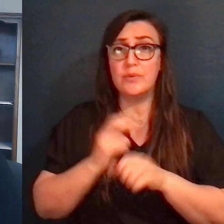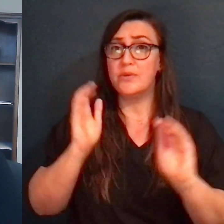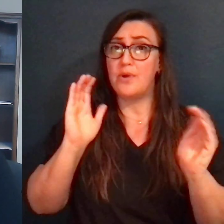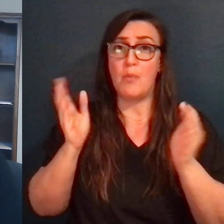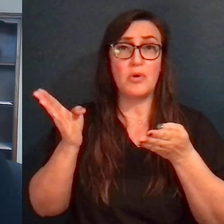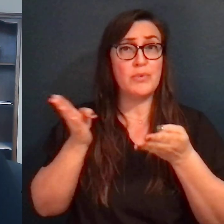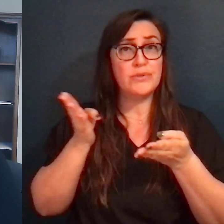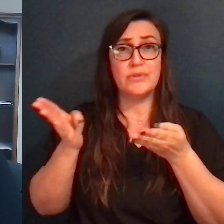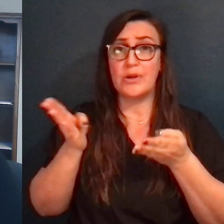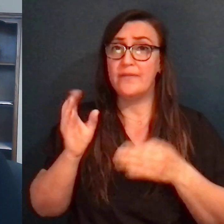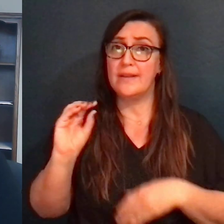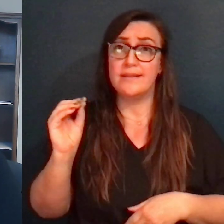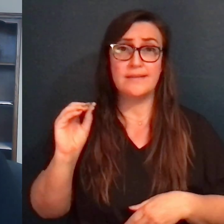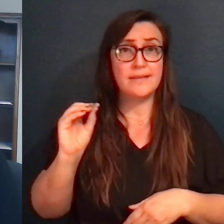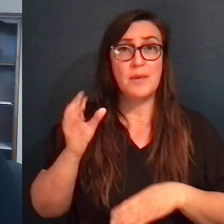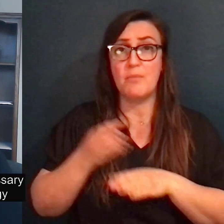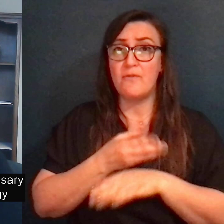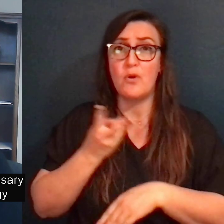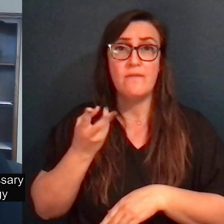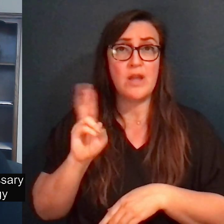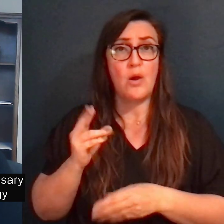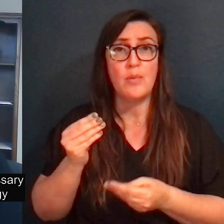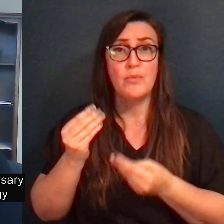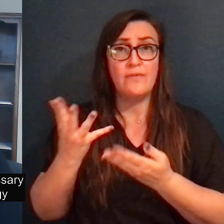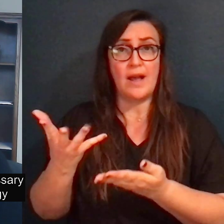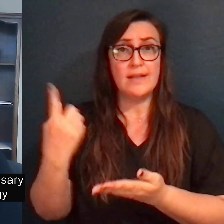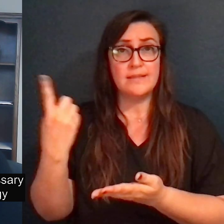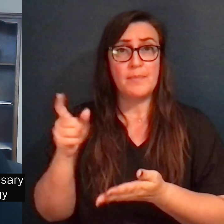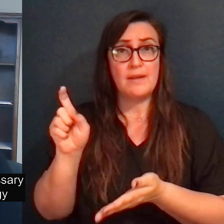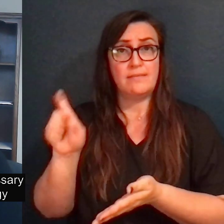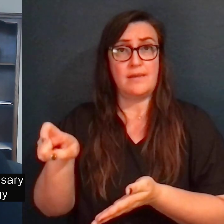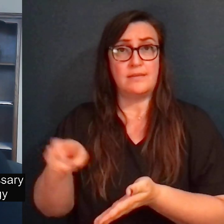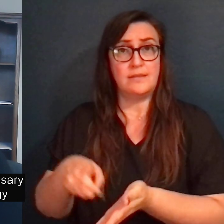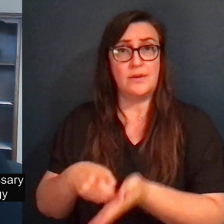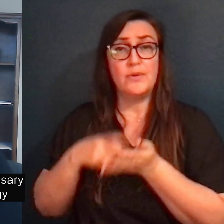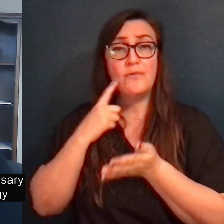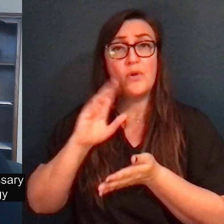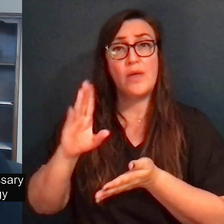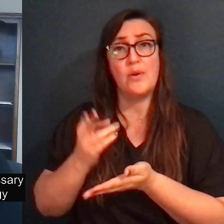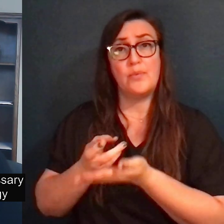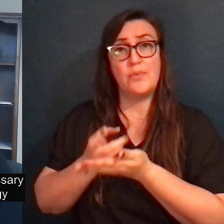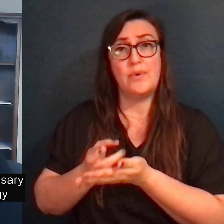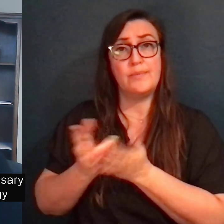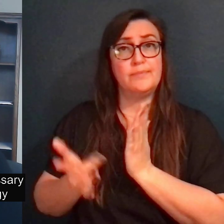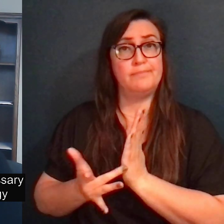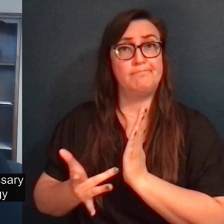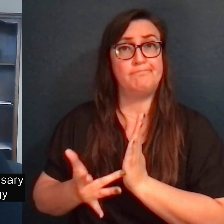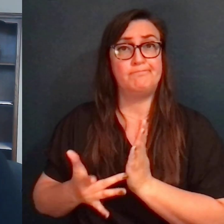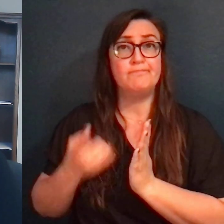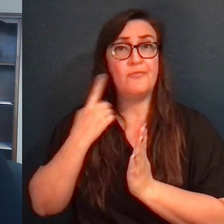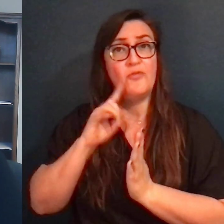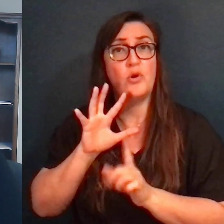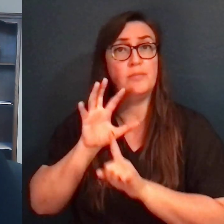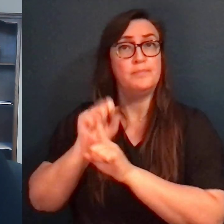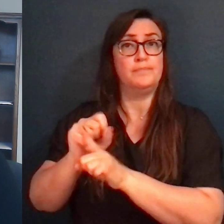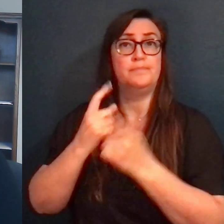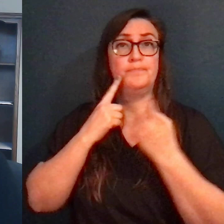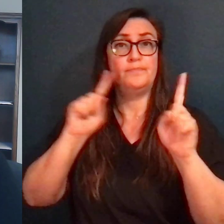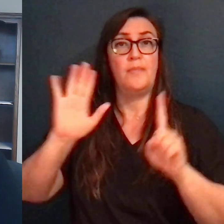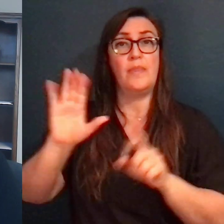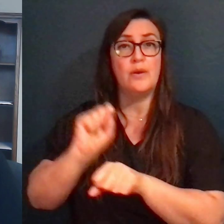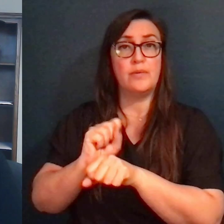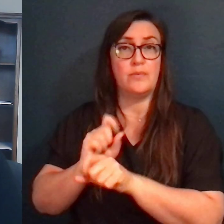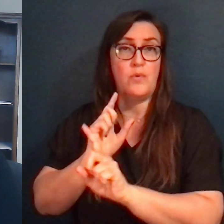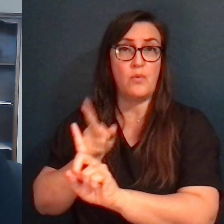need to use a comparable service before VR provides necessary rehabilitation technology for them to reach their